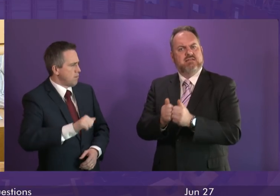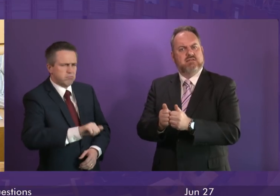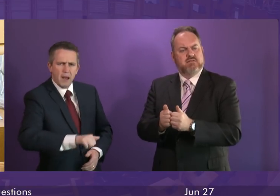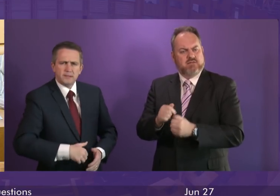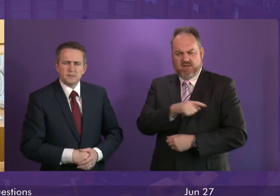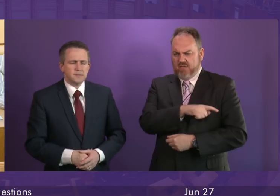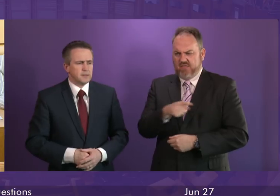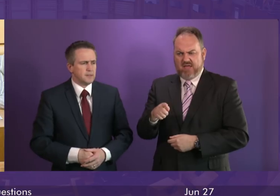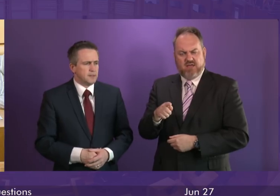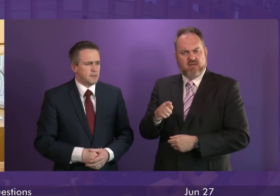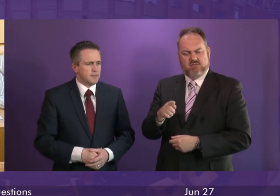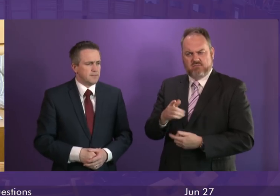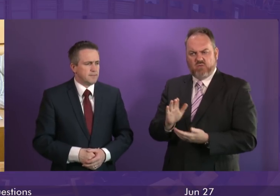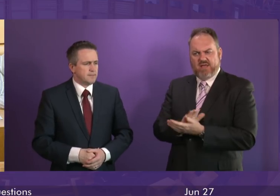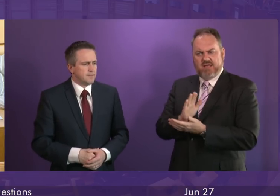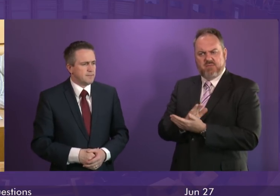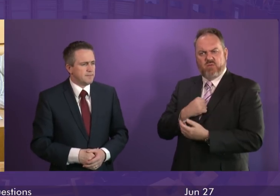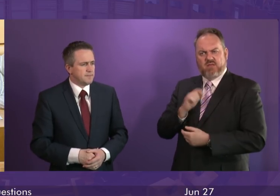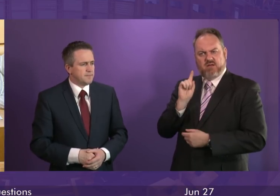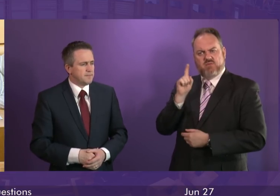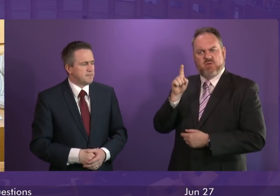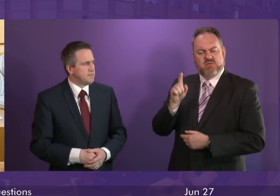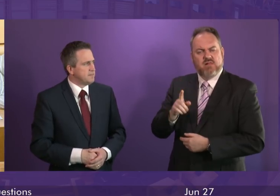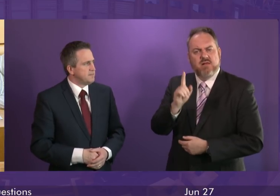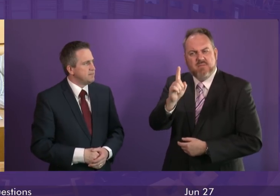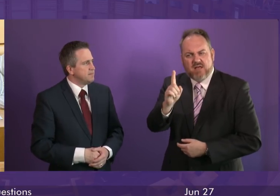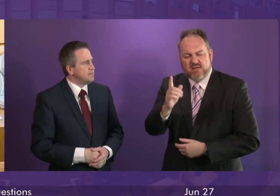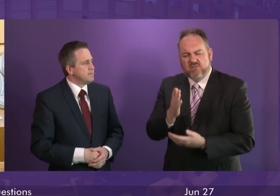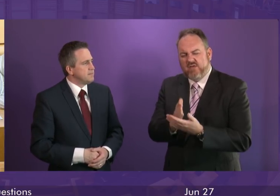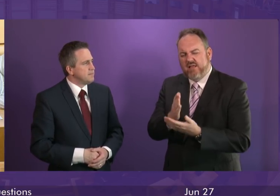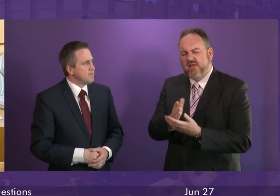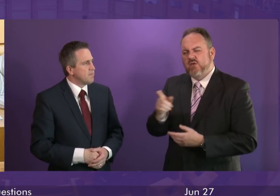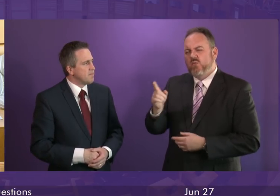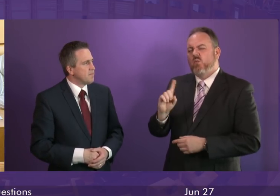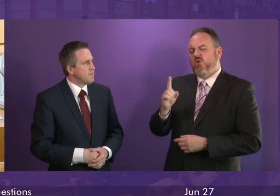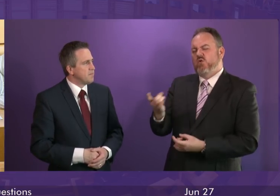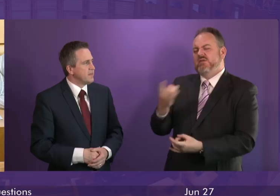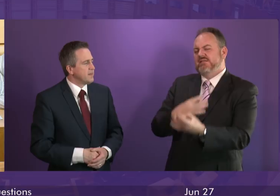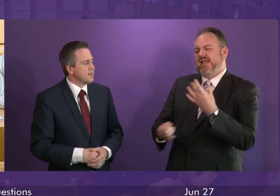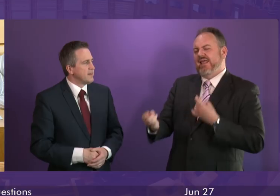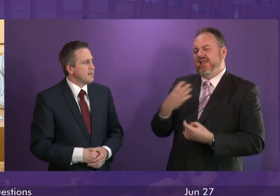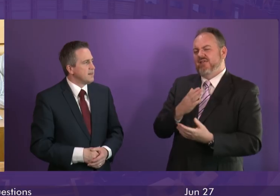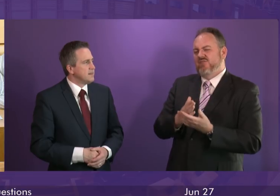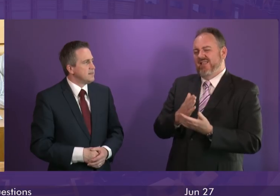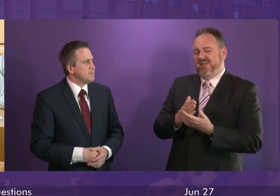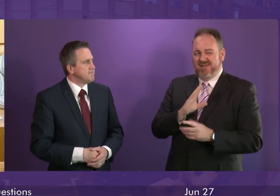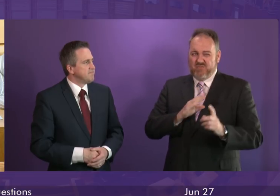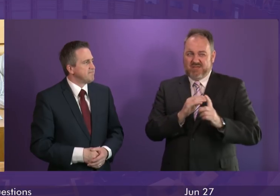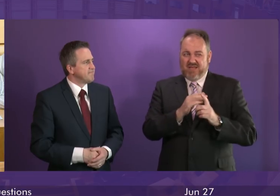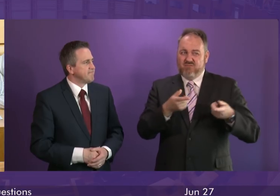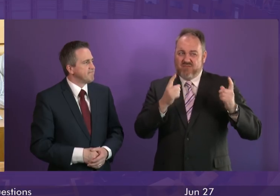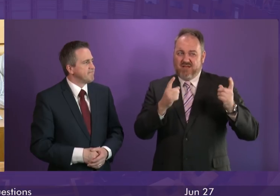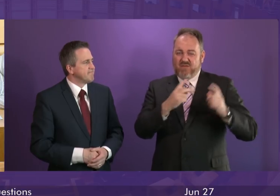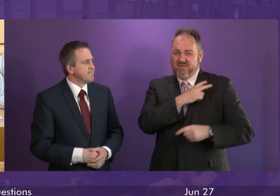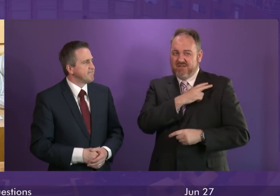But let's talk about this unlawfully at large issue that the First Minister has been waving around here as a defence. Presenting Officer, it is two years